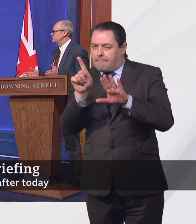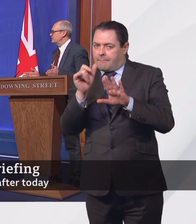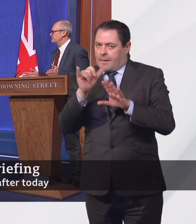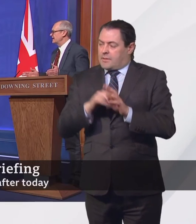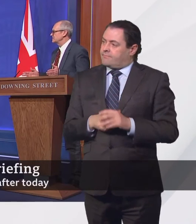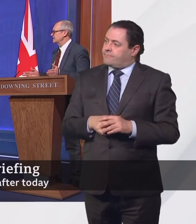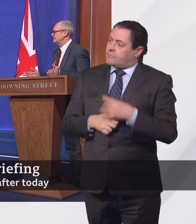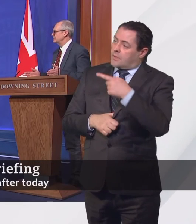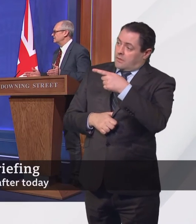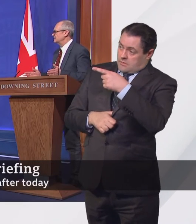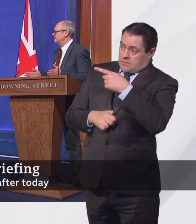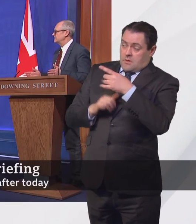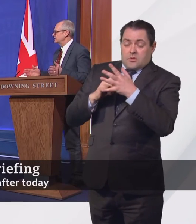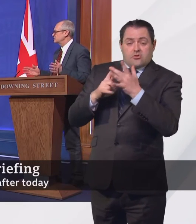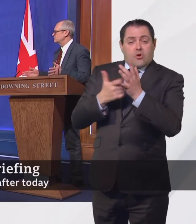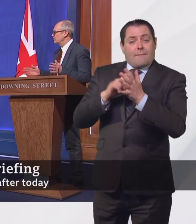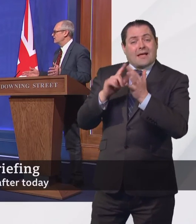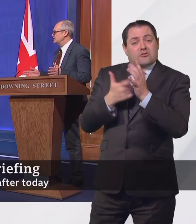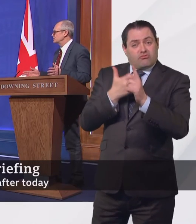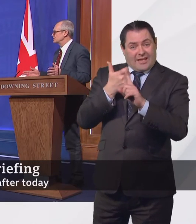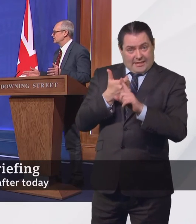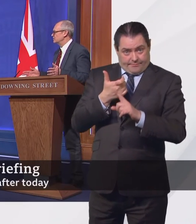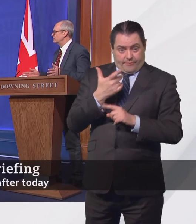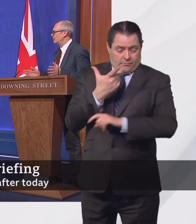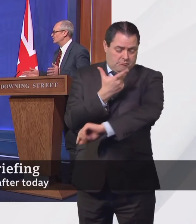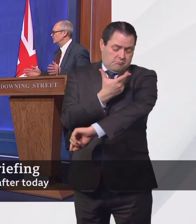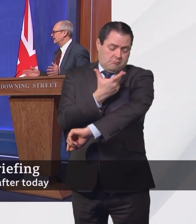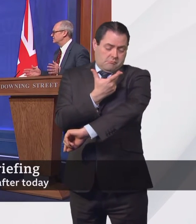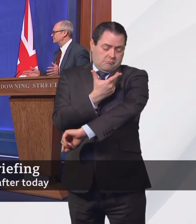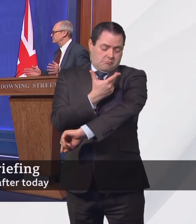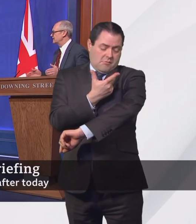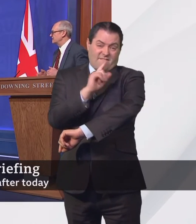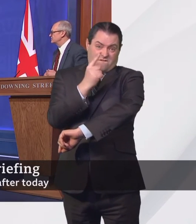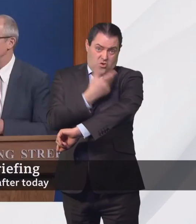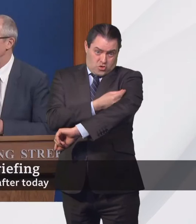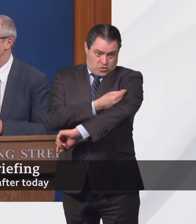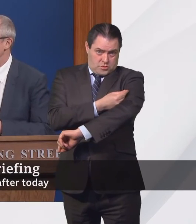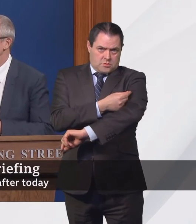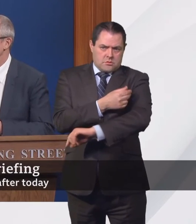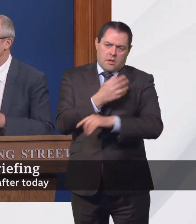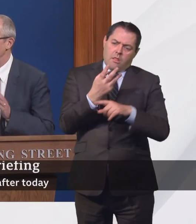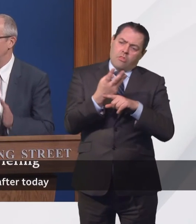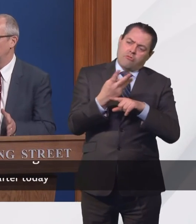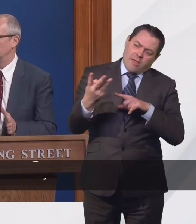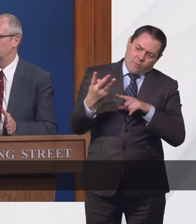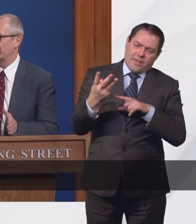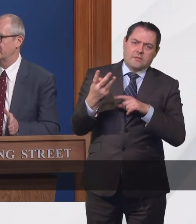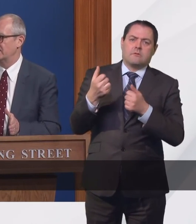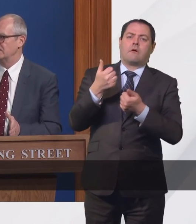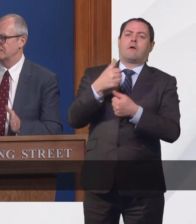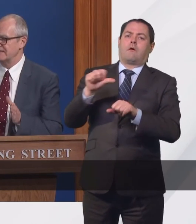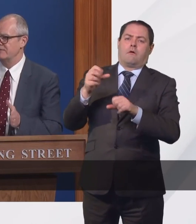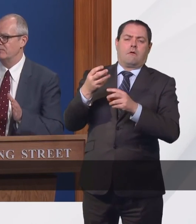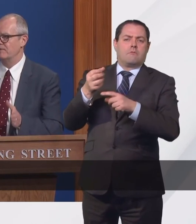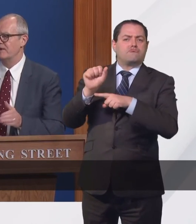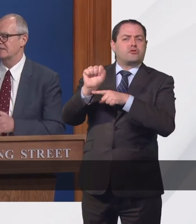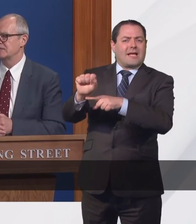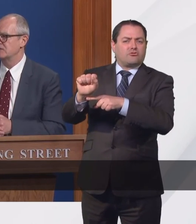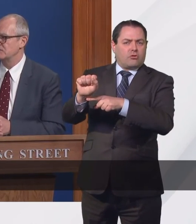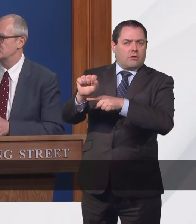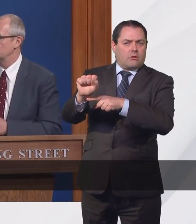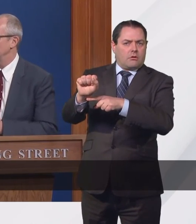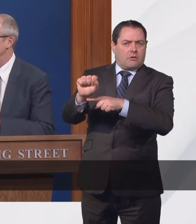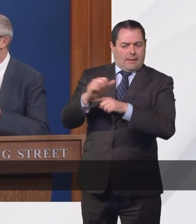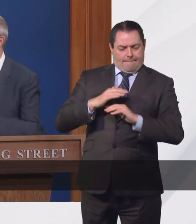once you've been vaccinated it takes three weeks or so before you get some protection from the vaccine. It's very important to recognise that even when